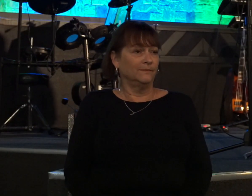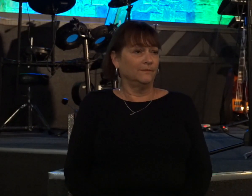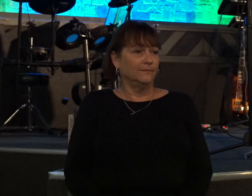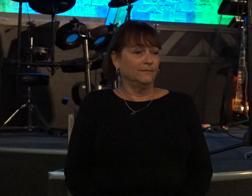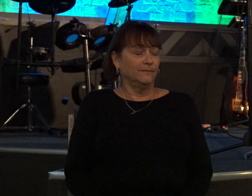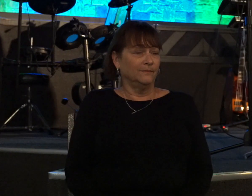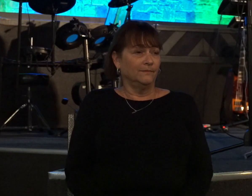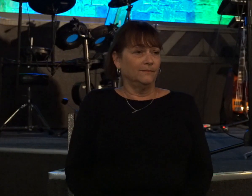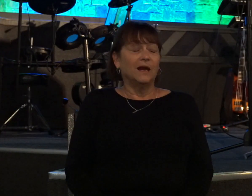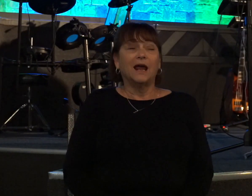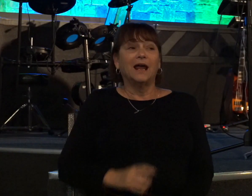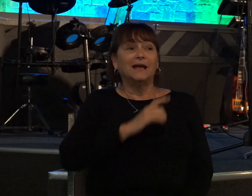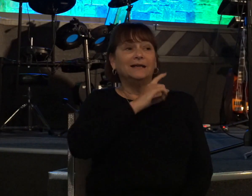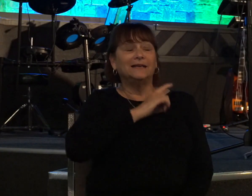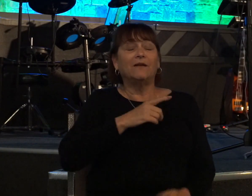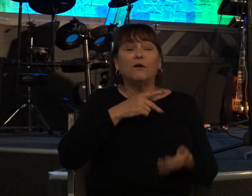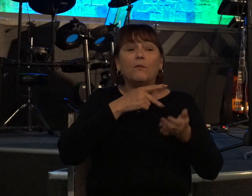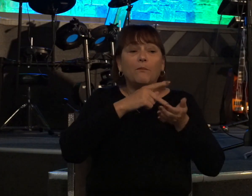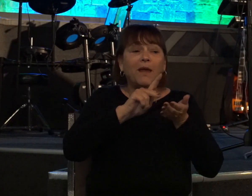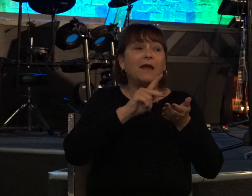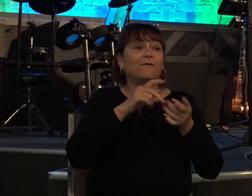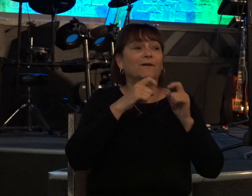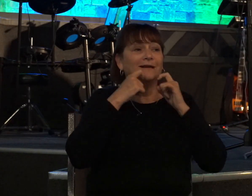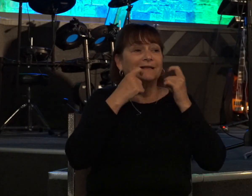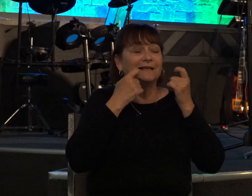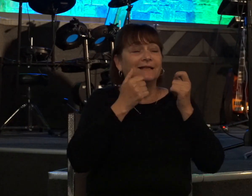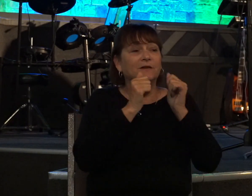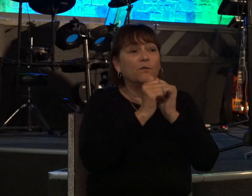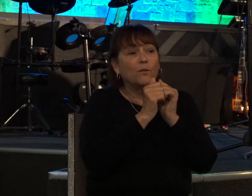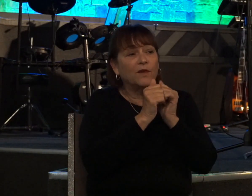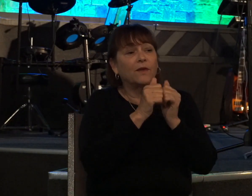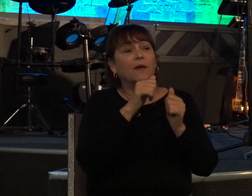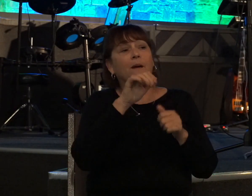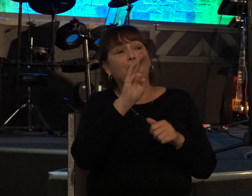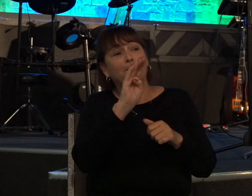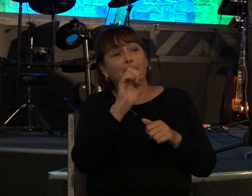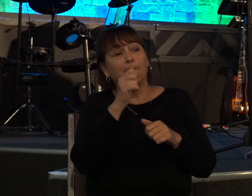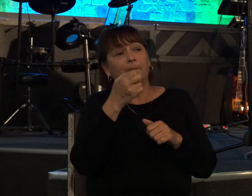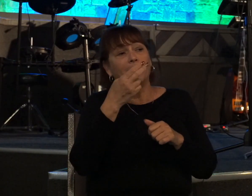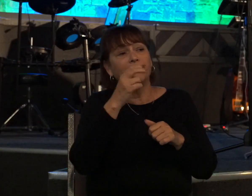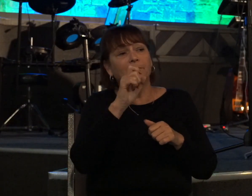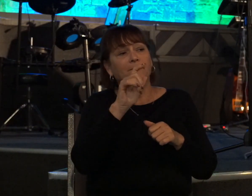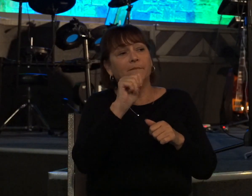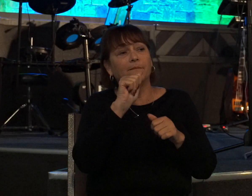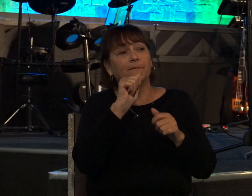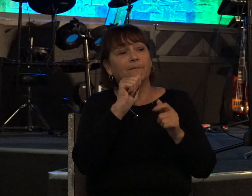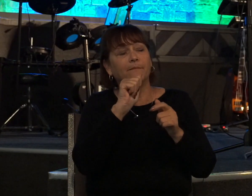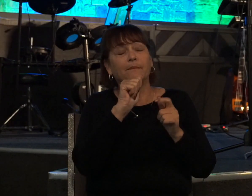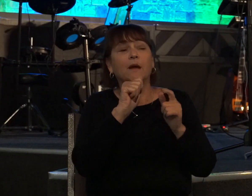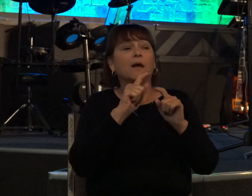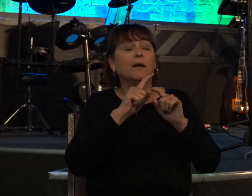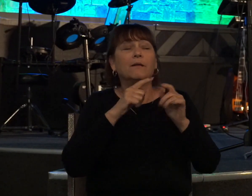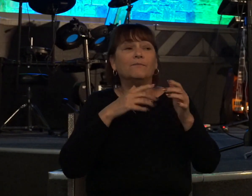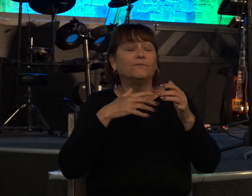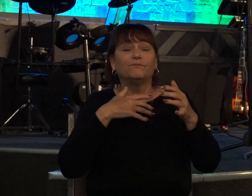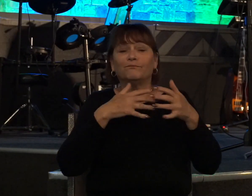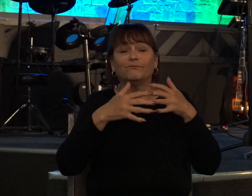David would still pay for his sins with Bathsheba even though God forgave him and often times innocent people will pay them like